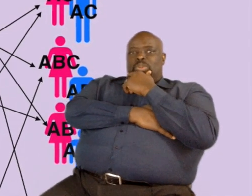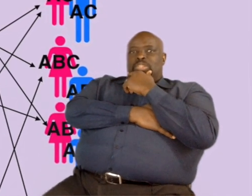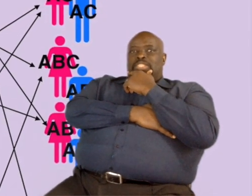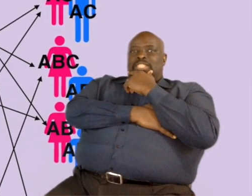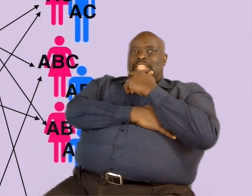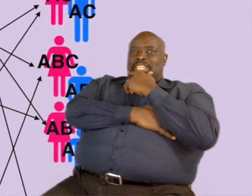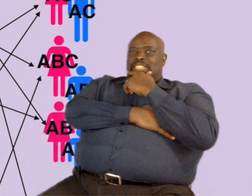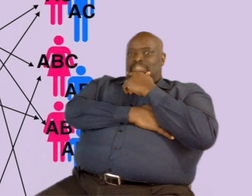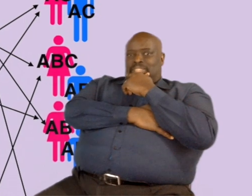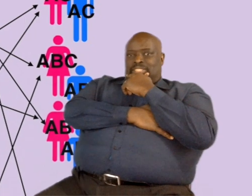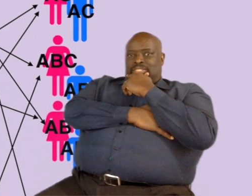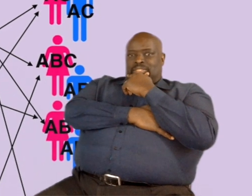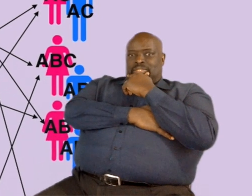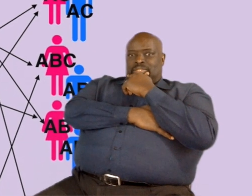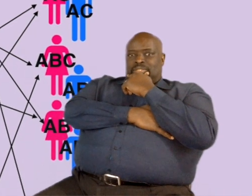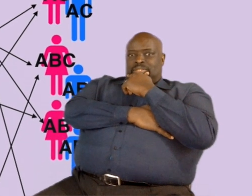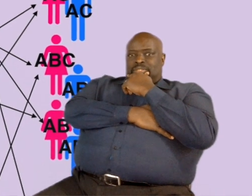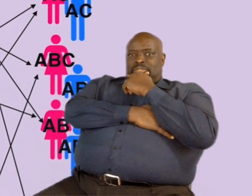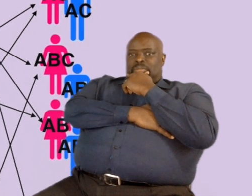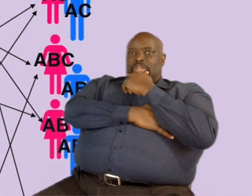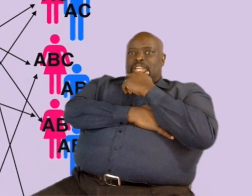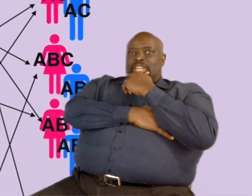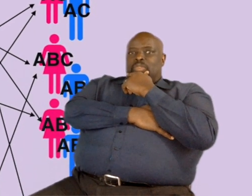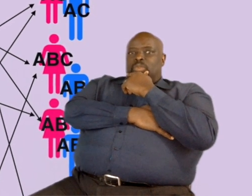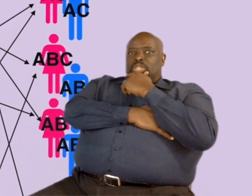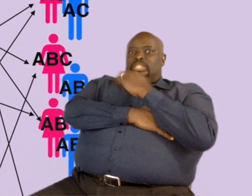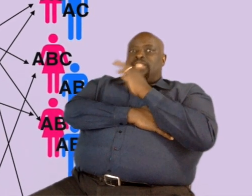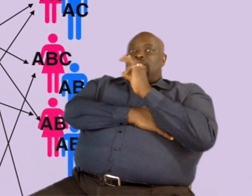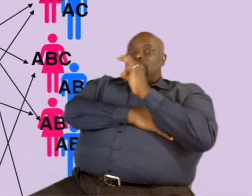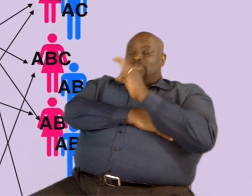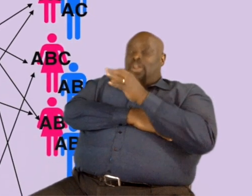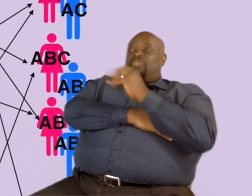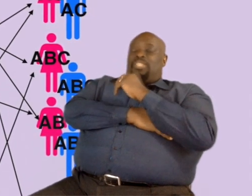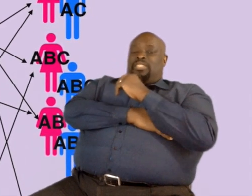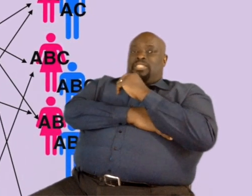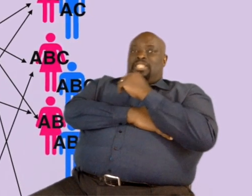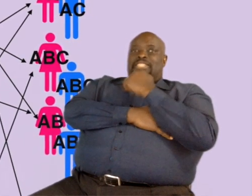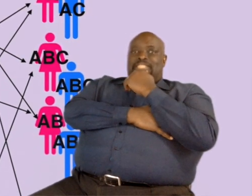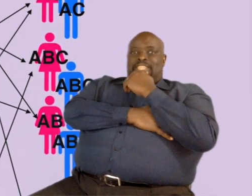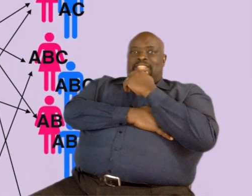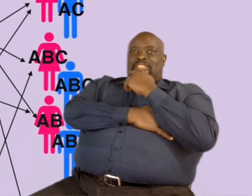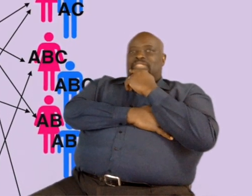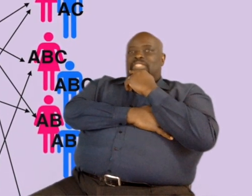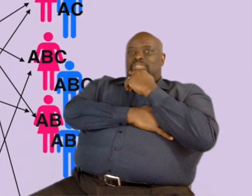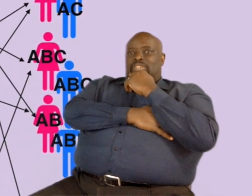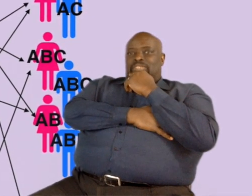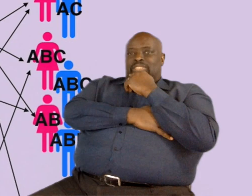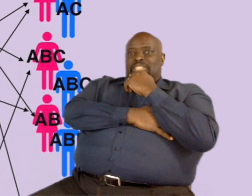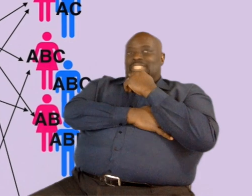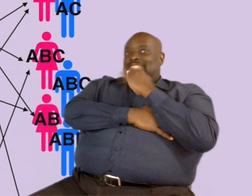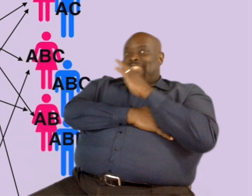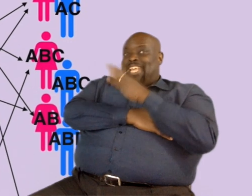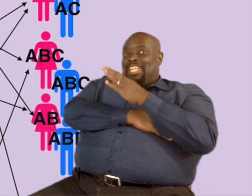genetic defects. We are getting worse devolving instead of evolving, exactly